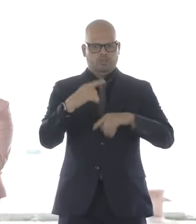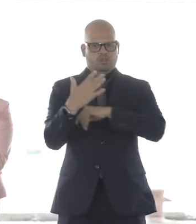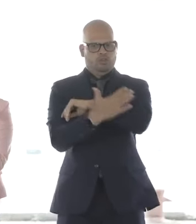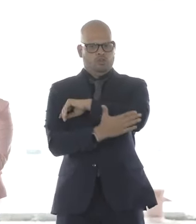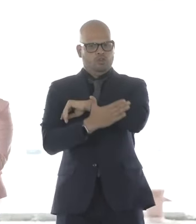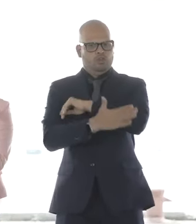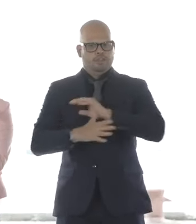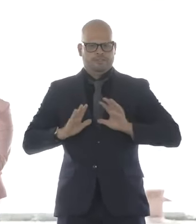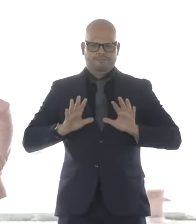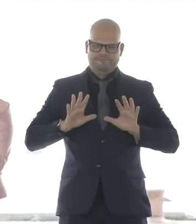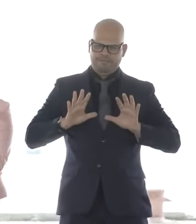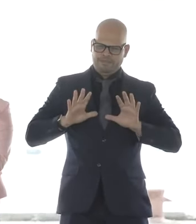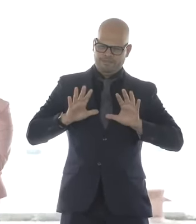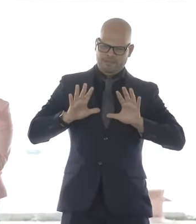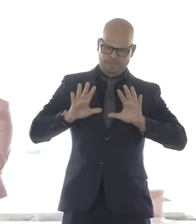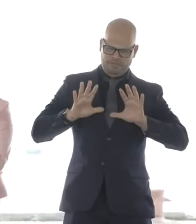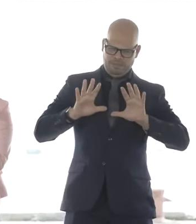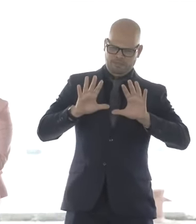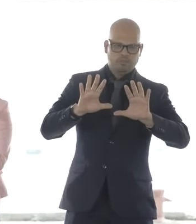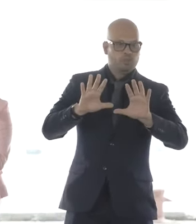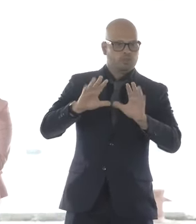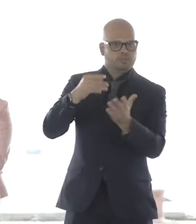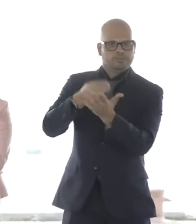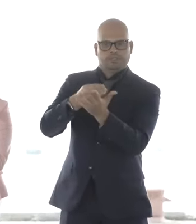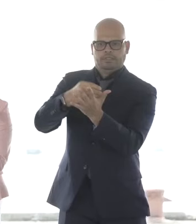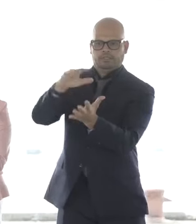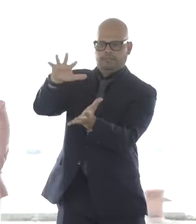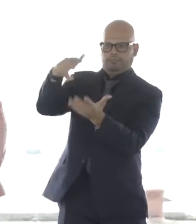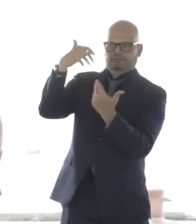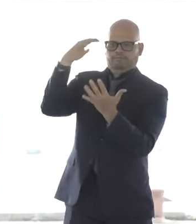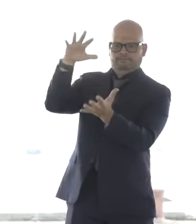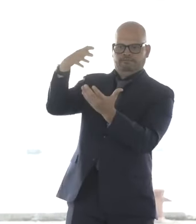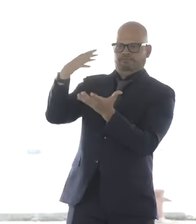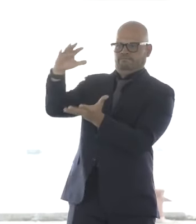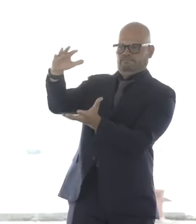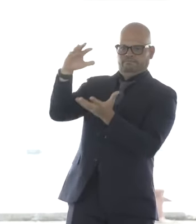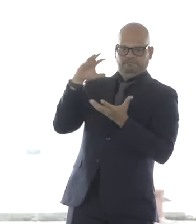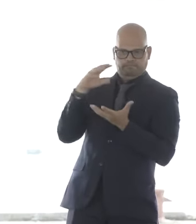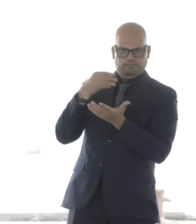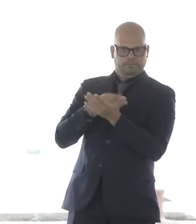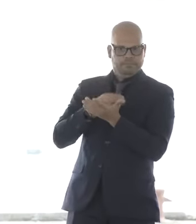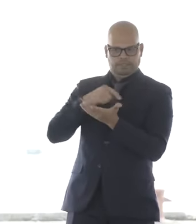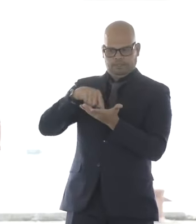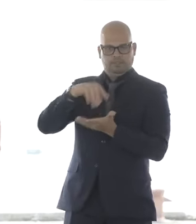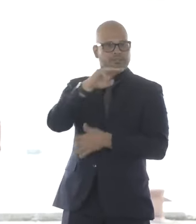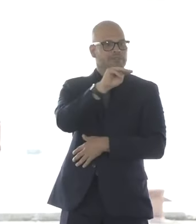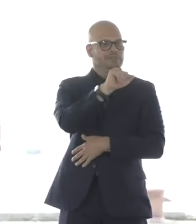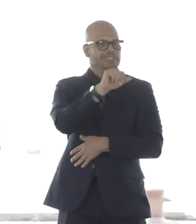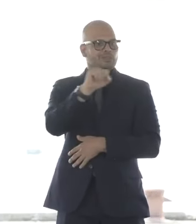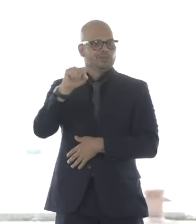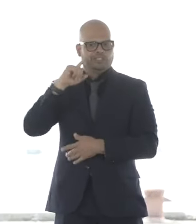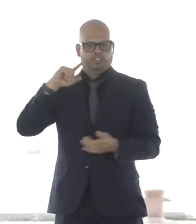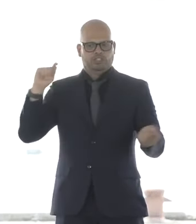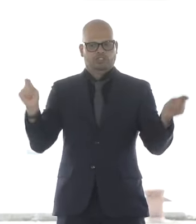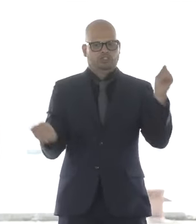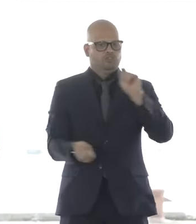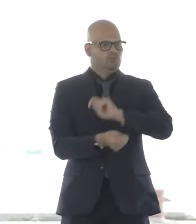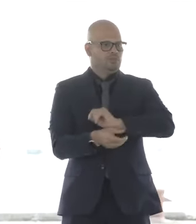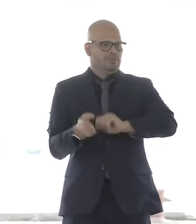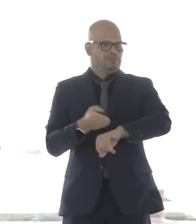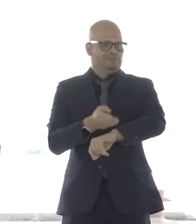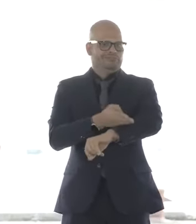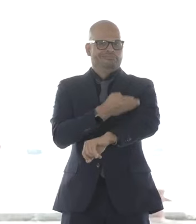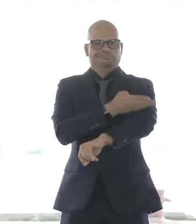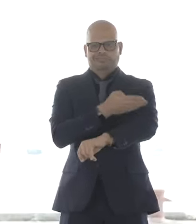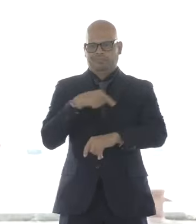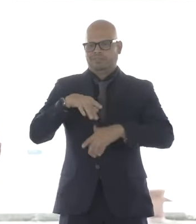all the money they've helped us bring back to Massachusetts for important climate and infrastructure related projects. And finally, I want to